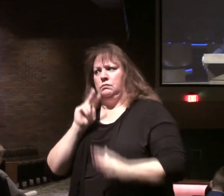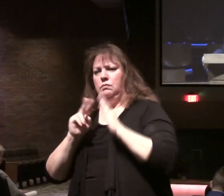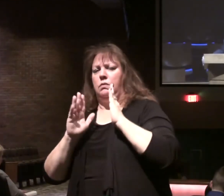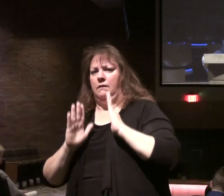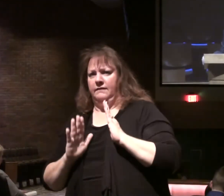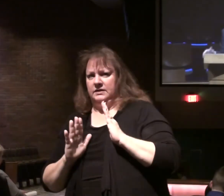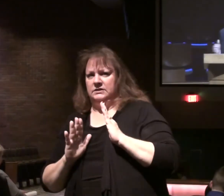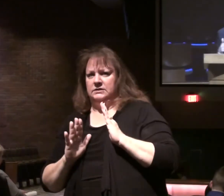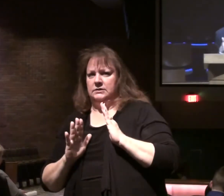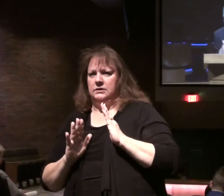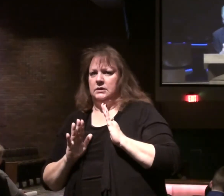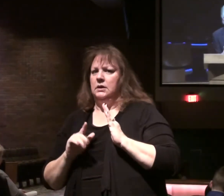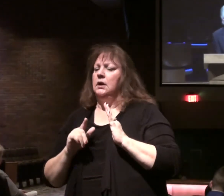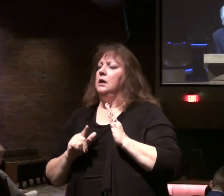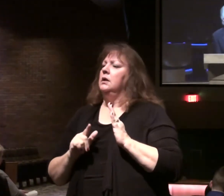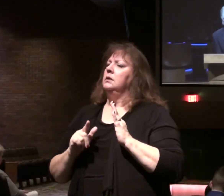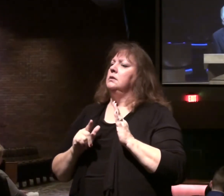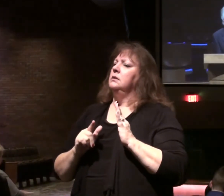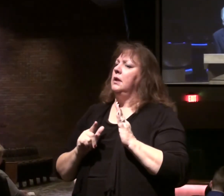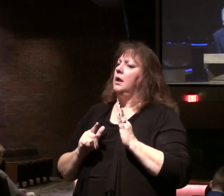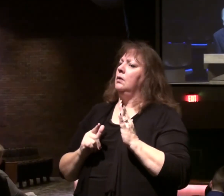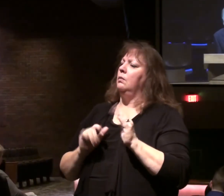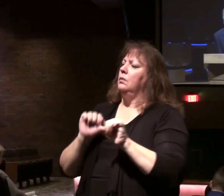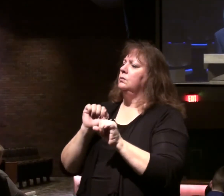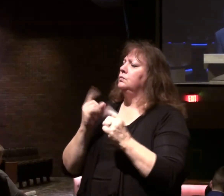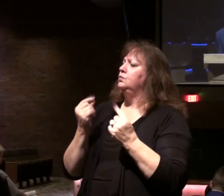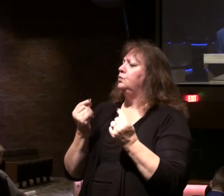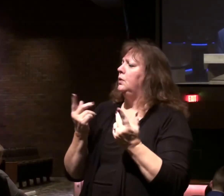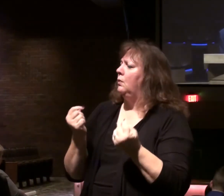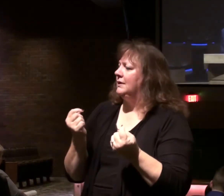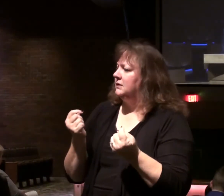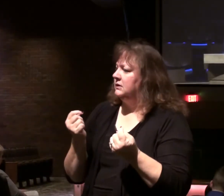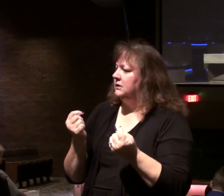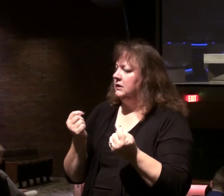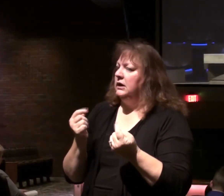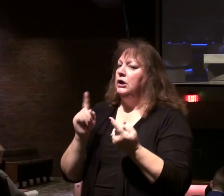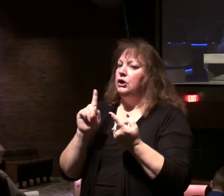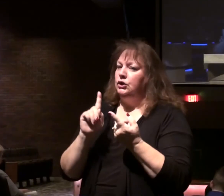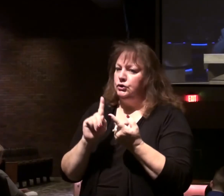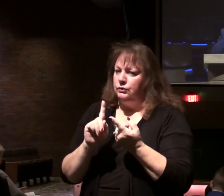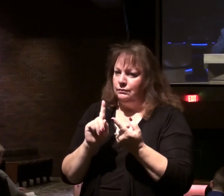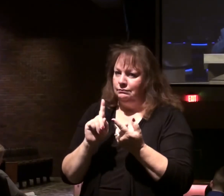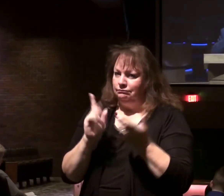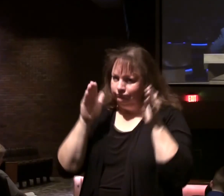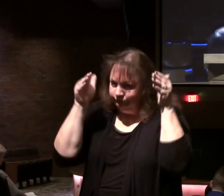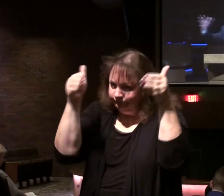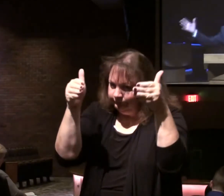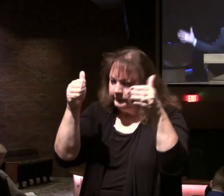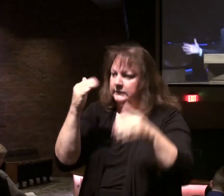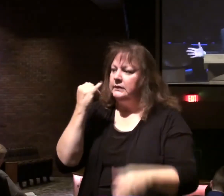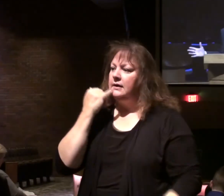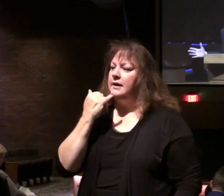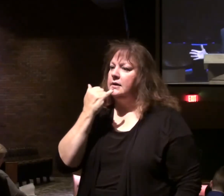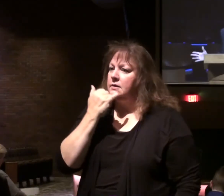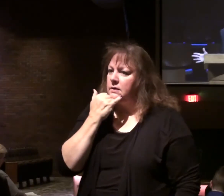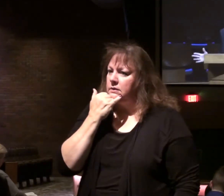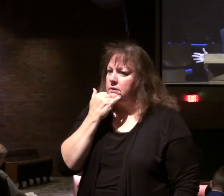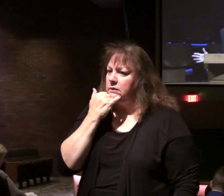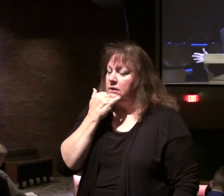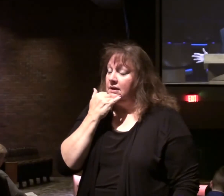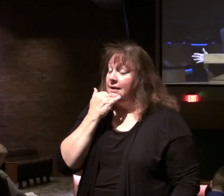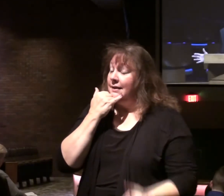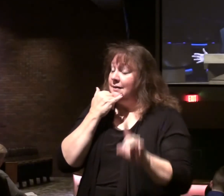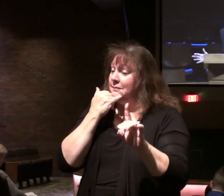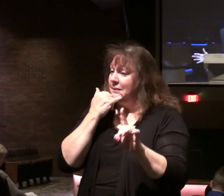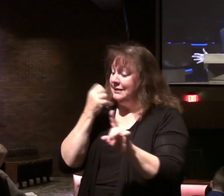They will be ministering primarily to the nation Israel, but a ministry that impacts the world.